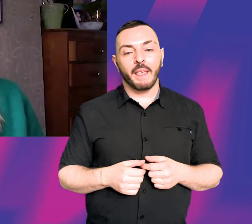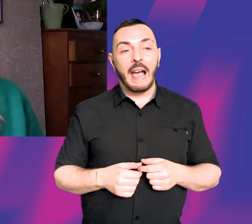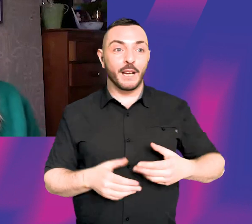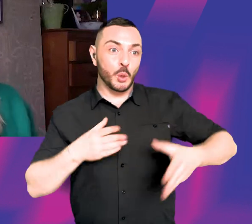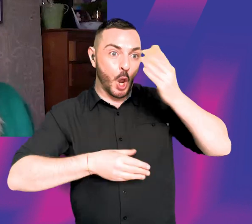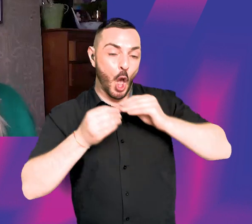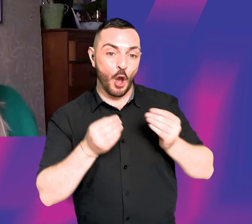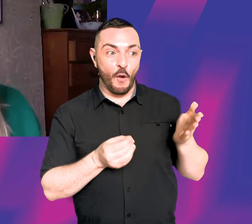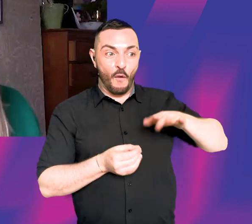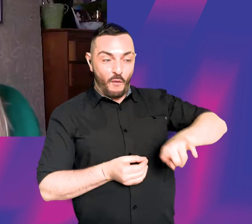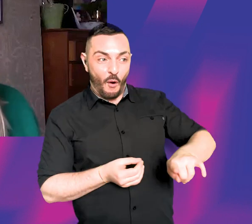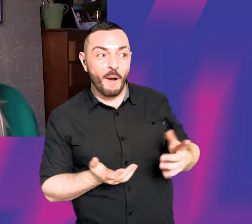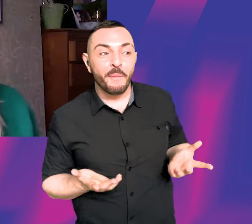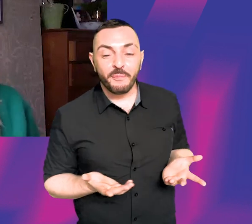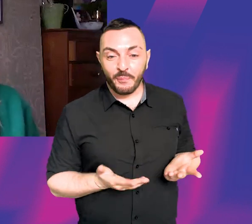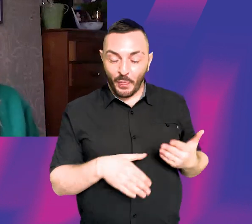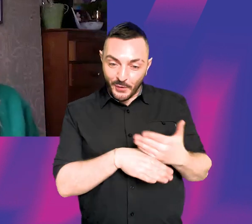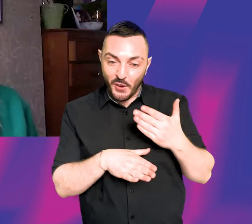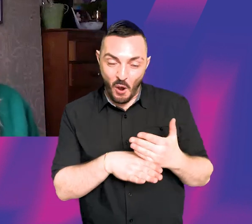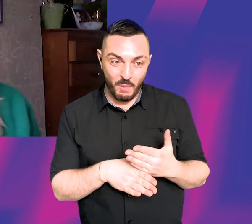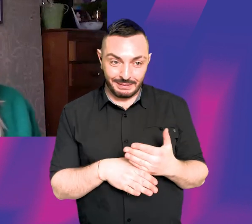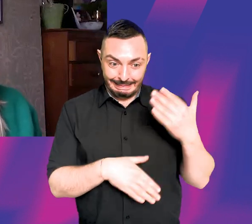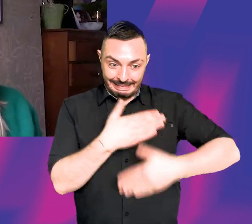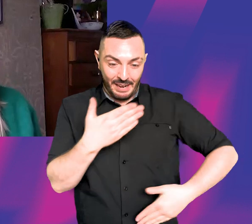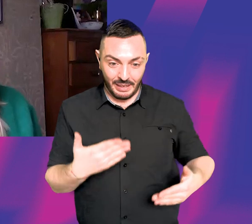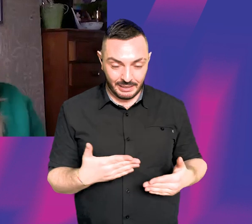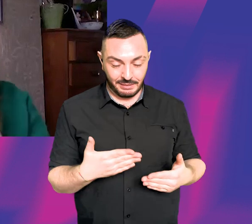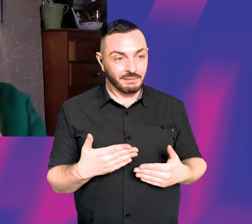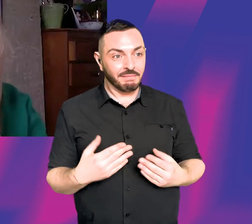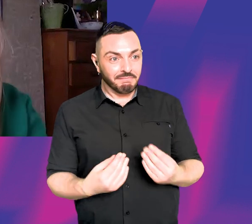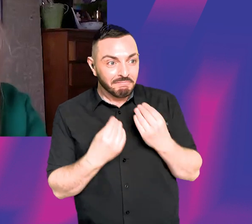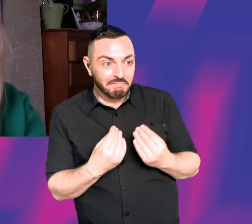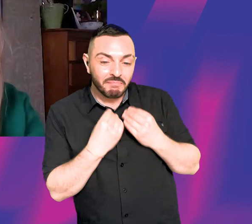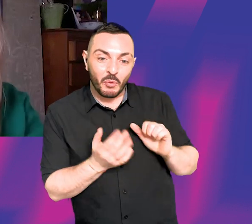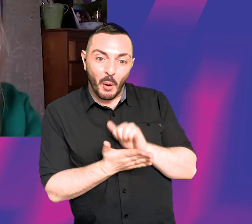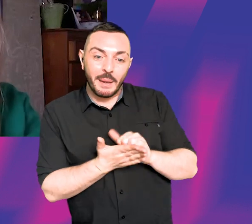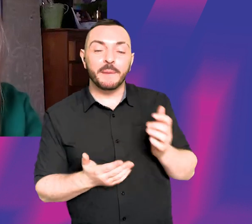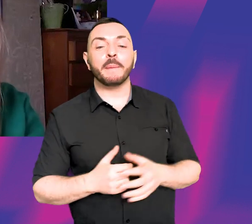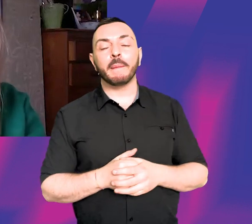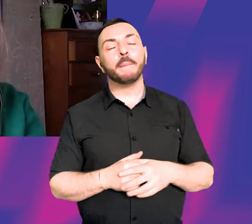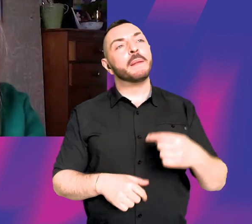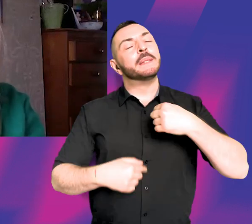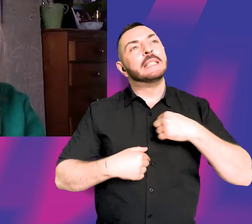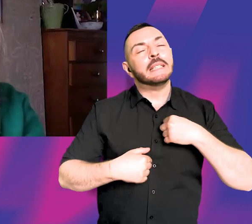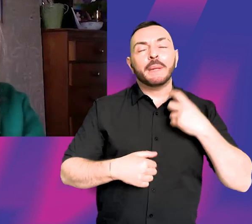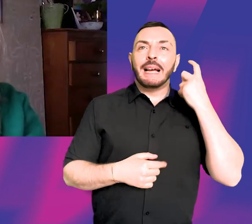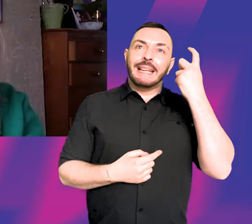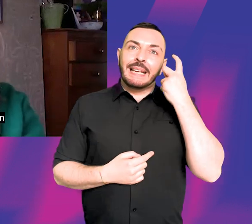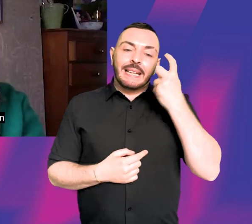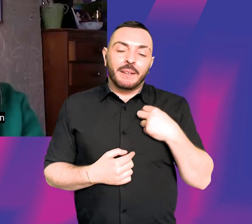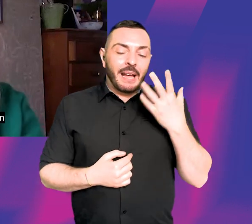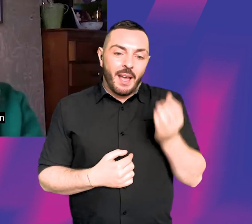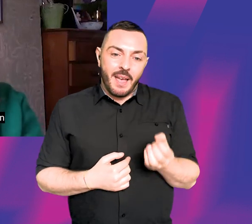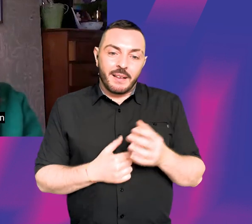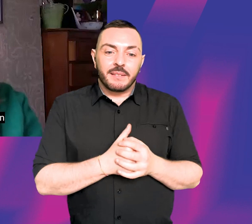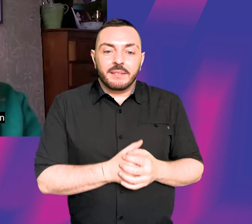on the job because I had no acting craft at the beginning. I think I had a really amazing,